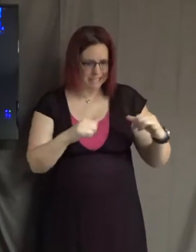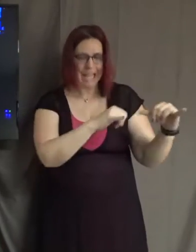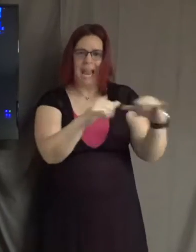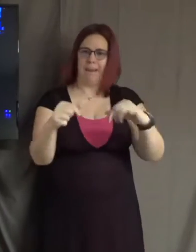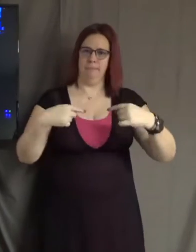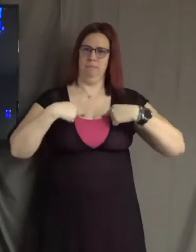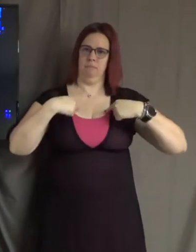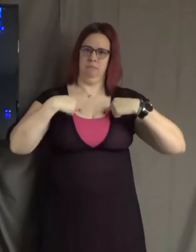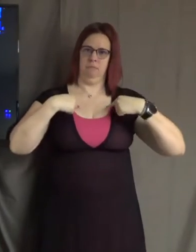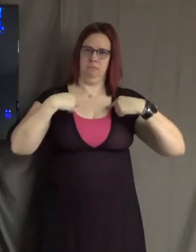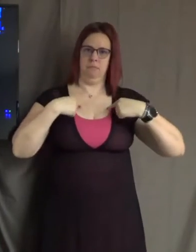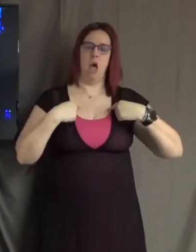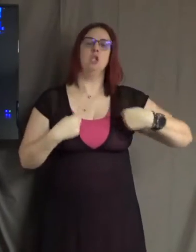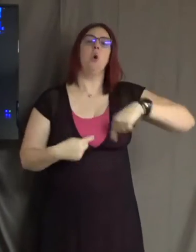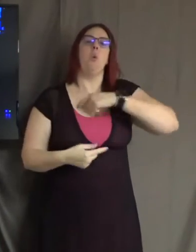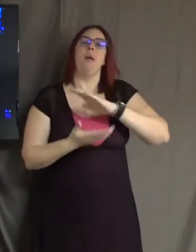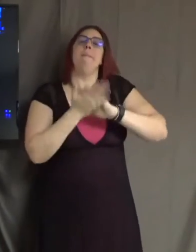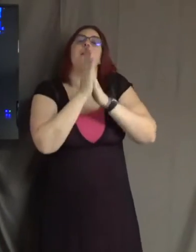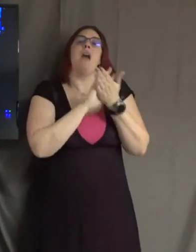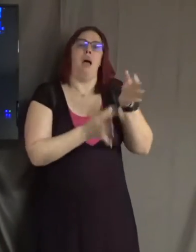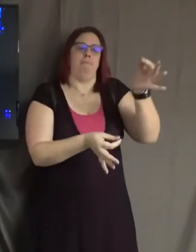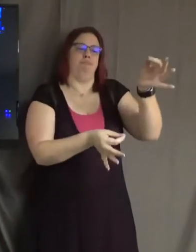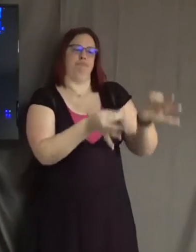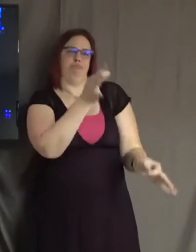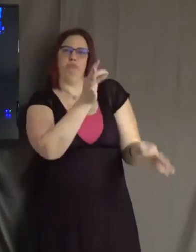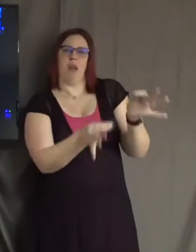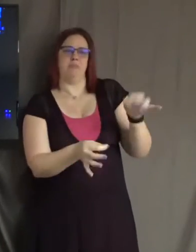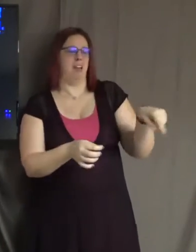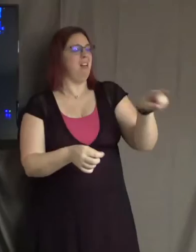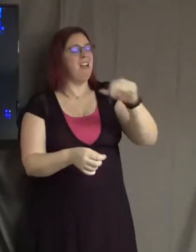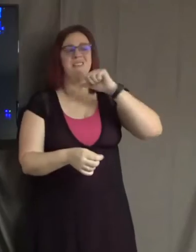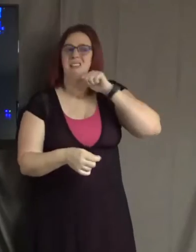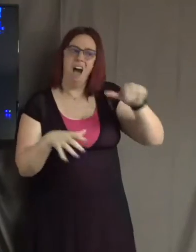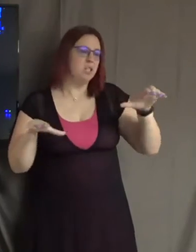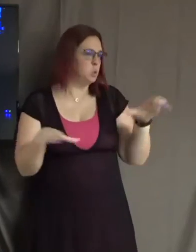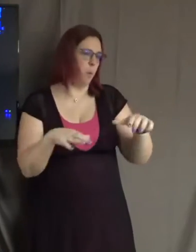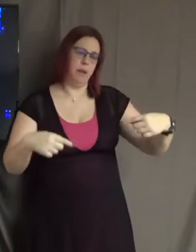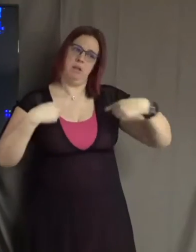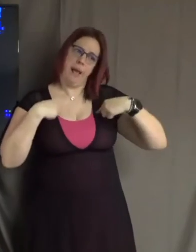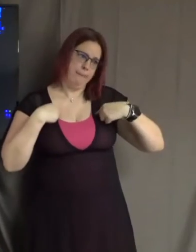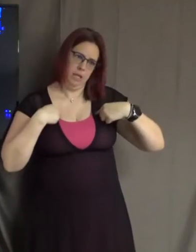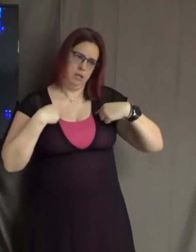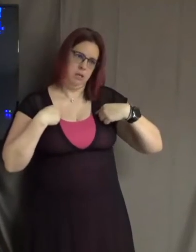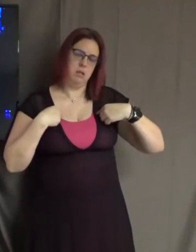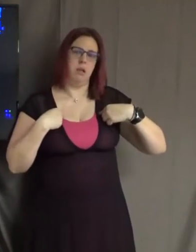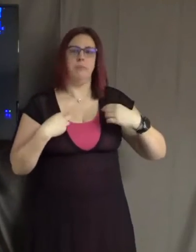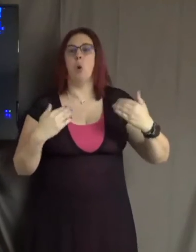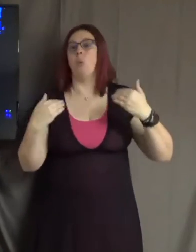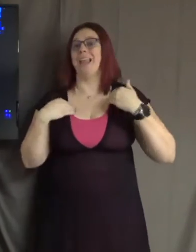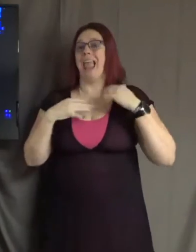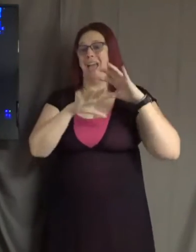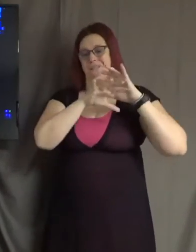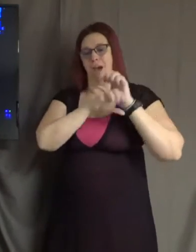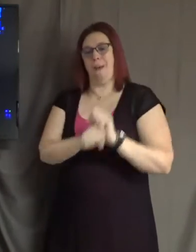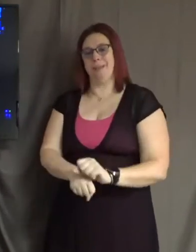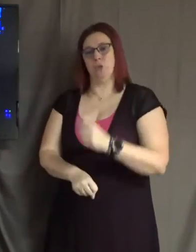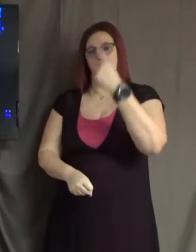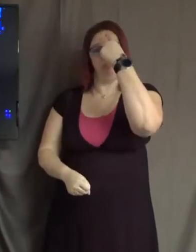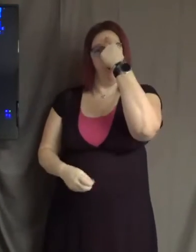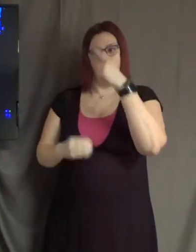judgmental and critical when people don't do that. Or we have habitual thoughts about groups of people or kinds of people. And we